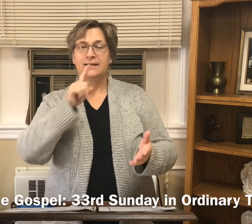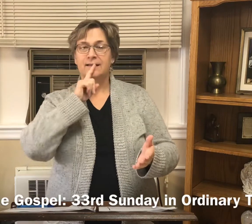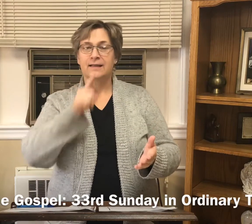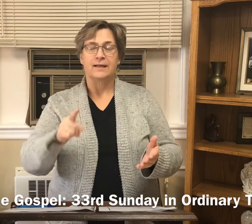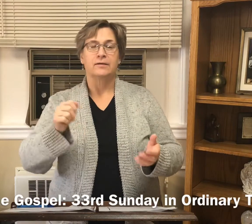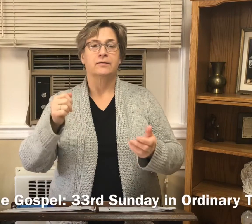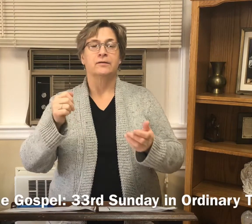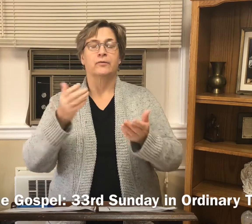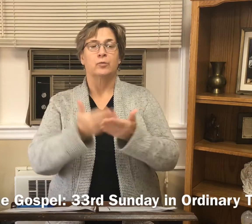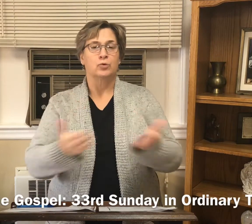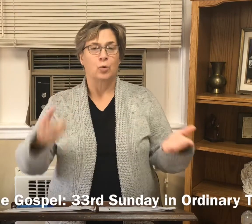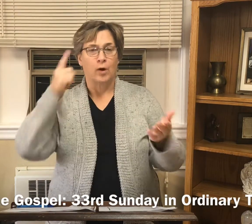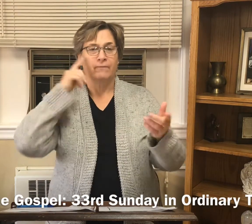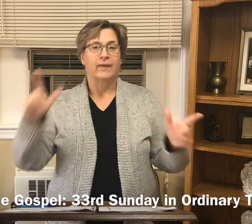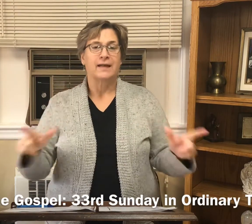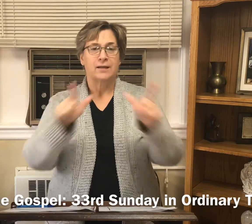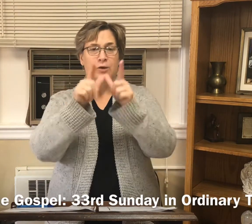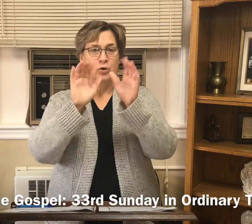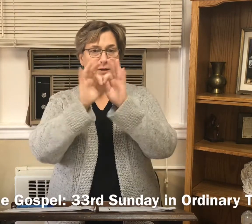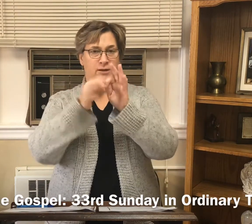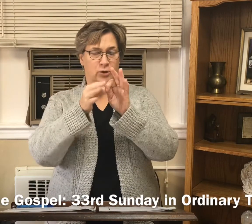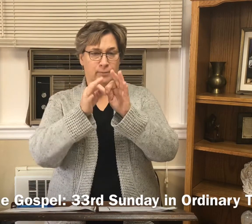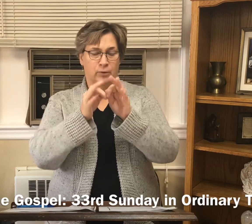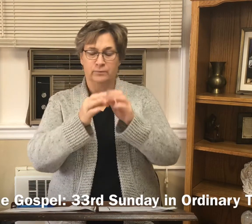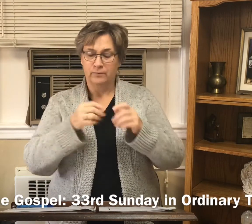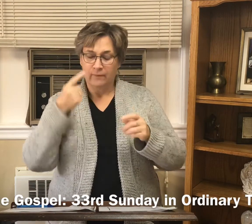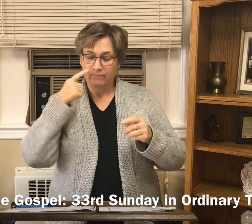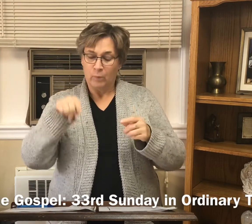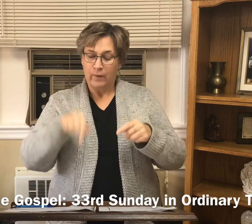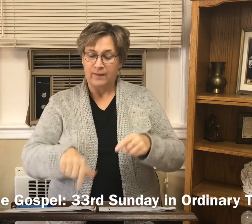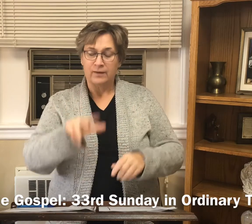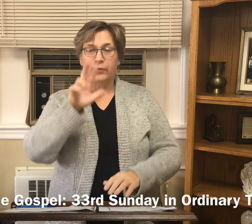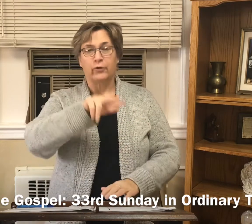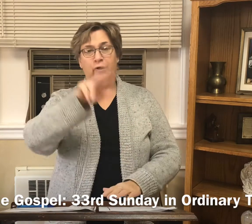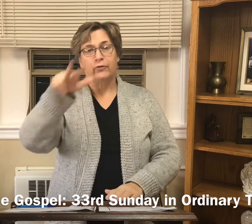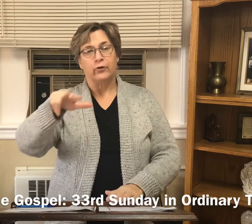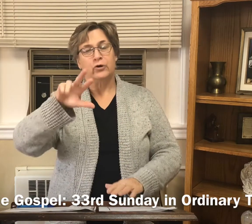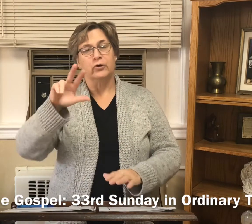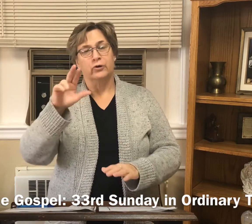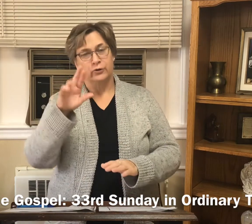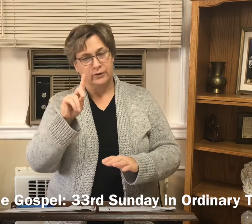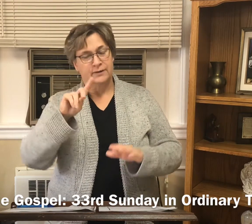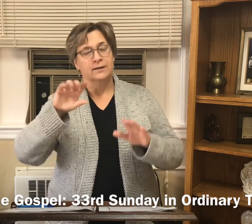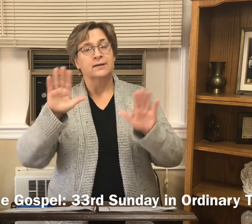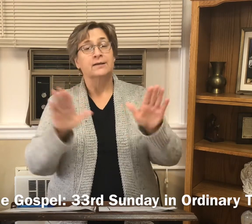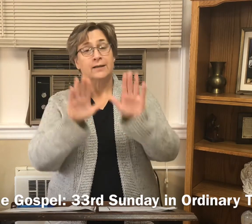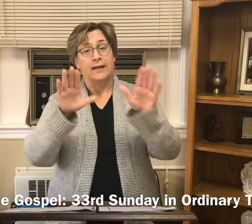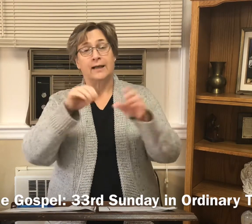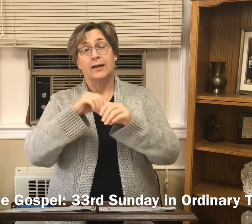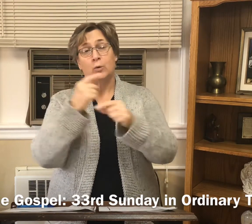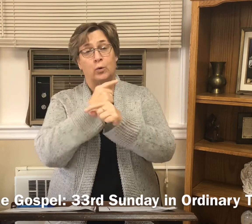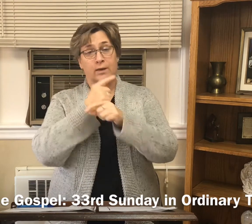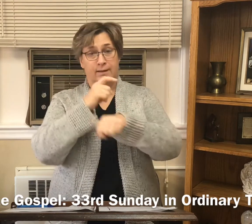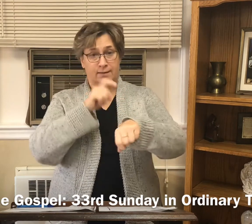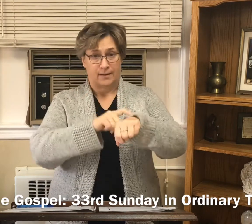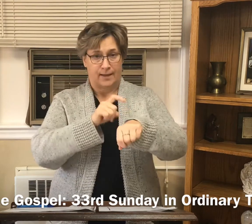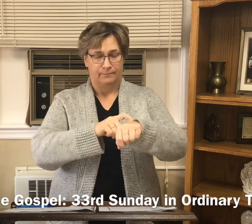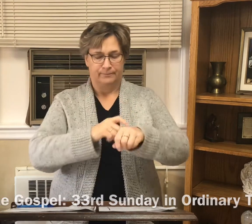this is a resource for our liturgical interpreters and this is the 33rd Sunday in ordinary time